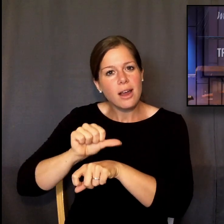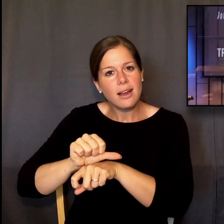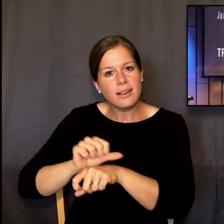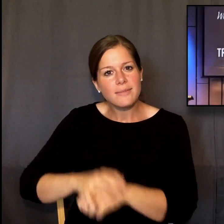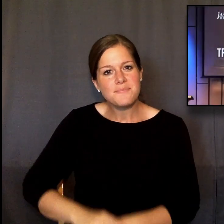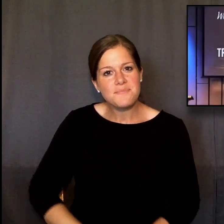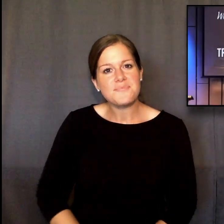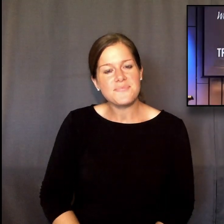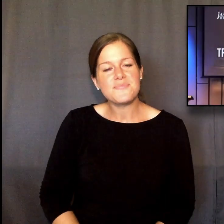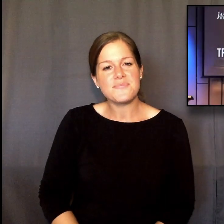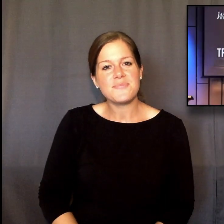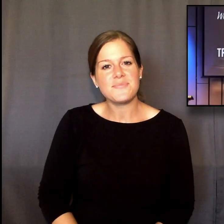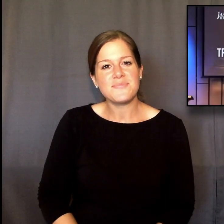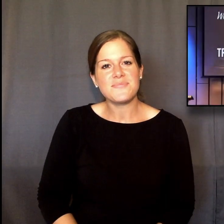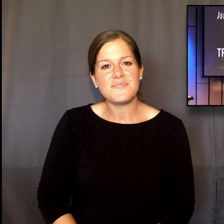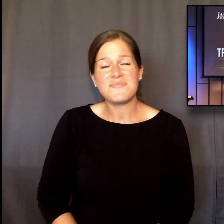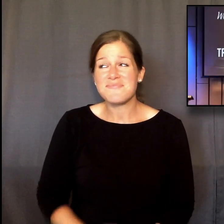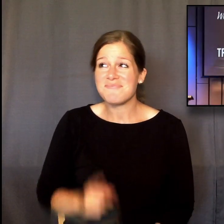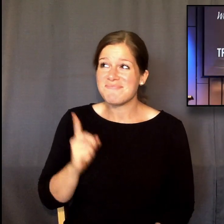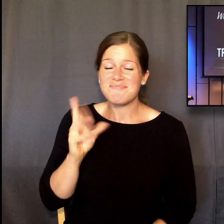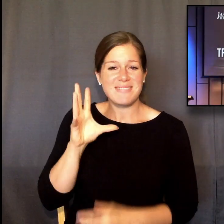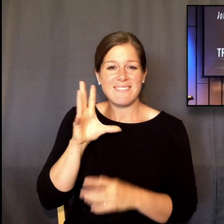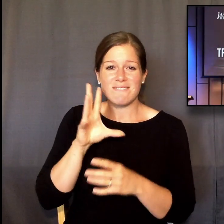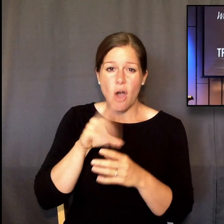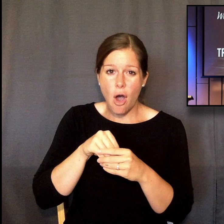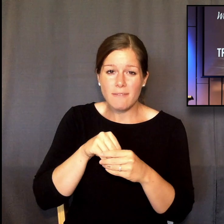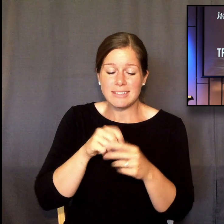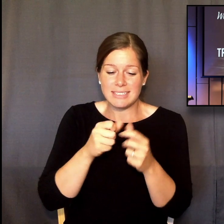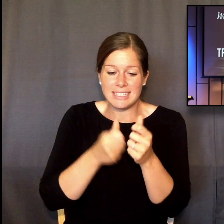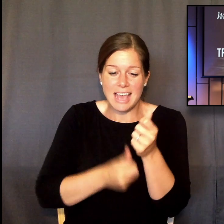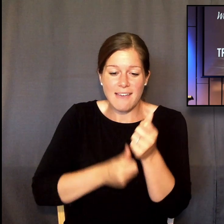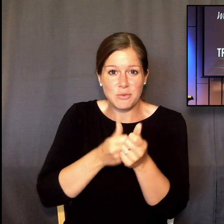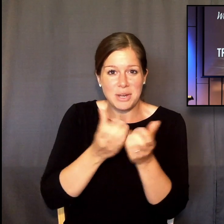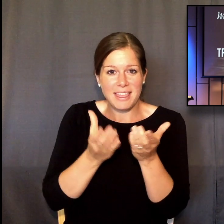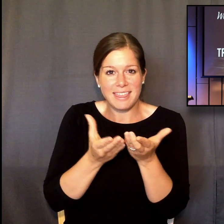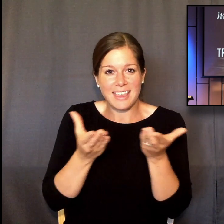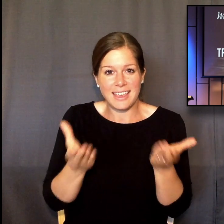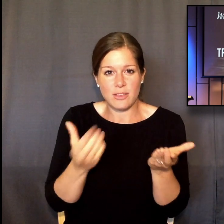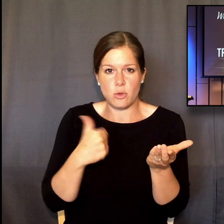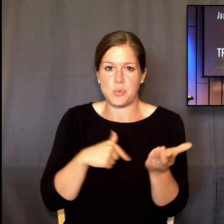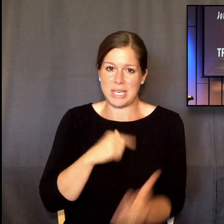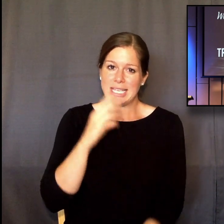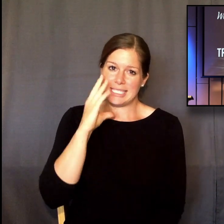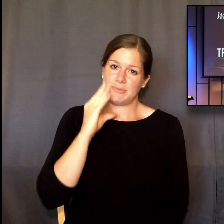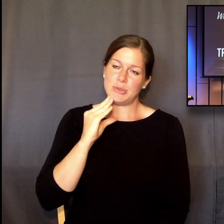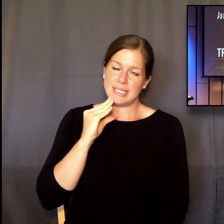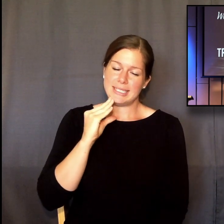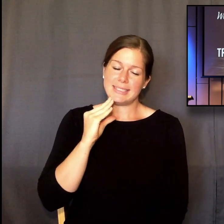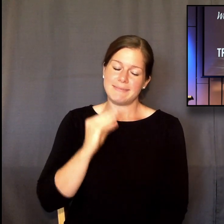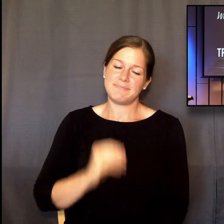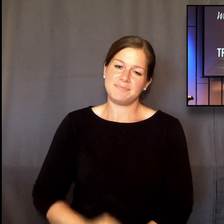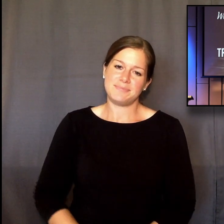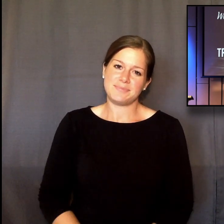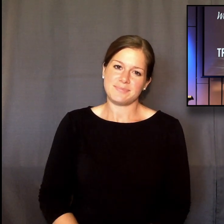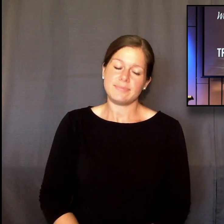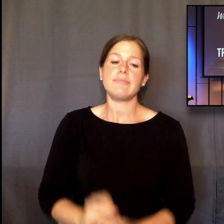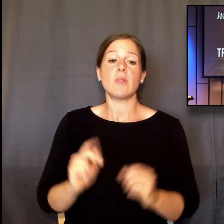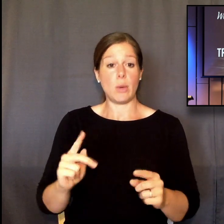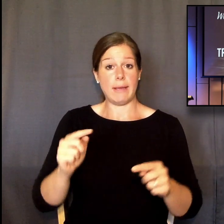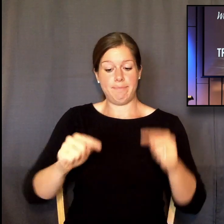ultimately involved in every single thing we experience. Look back at Ephesians